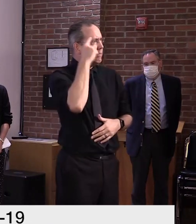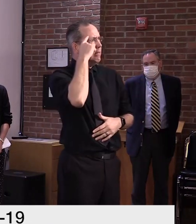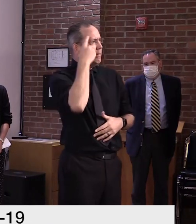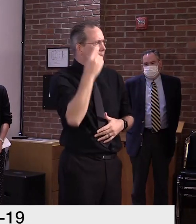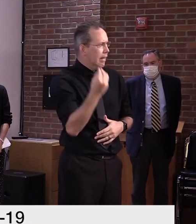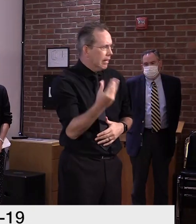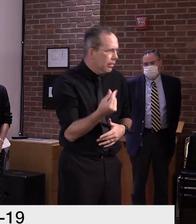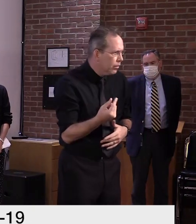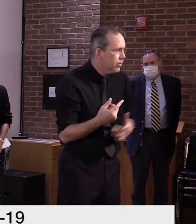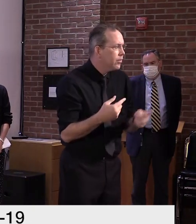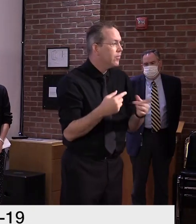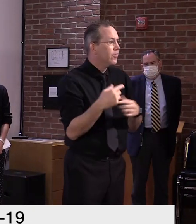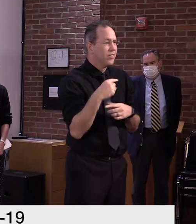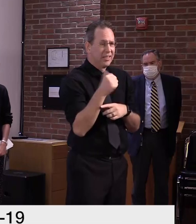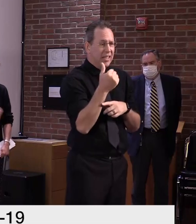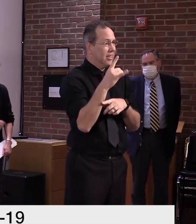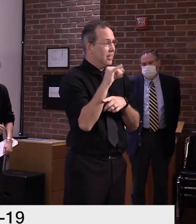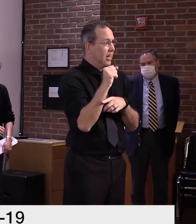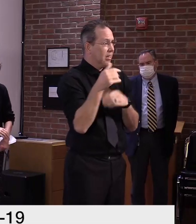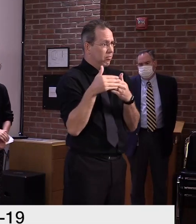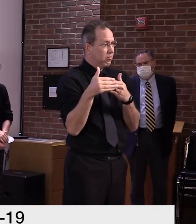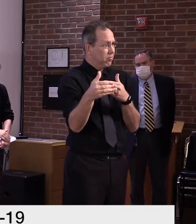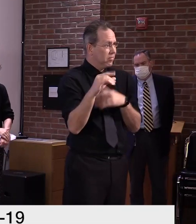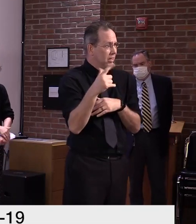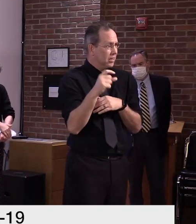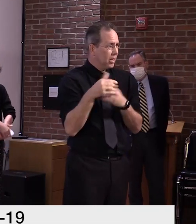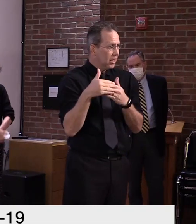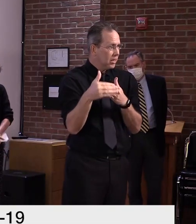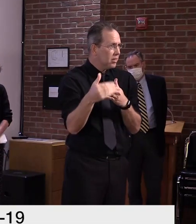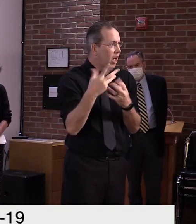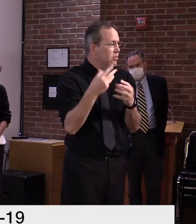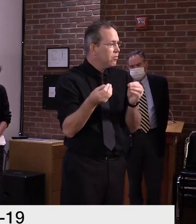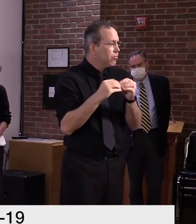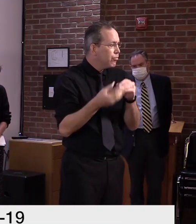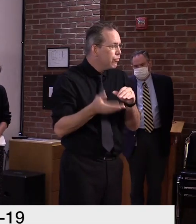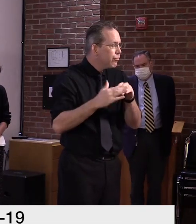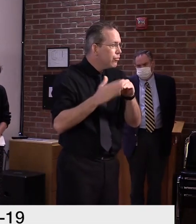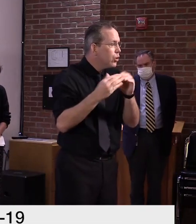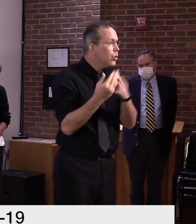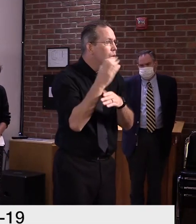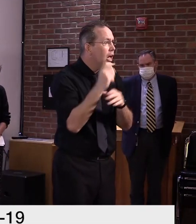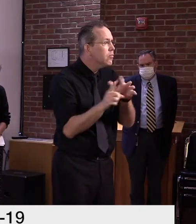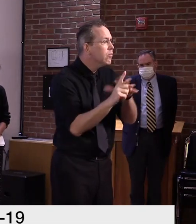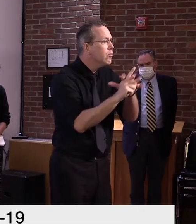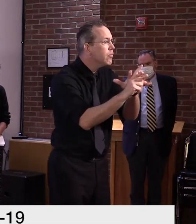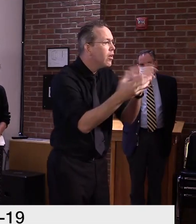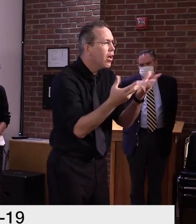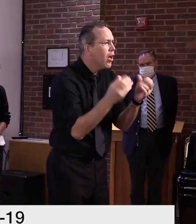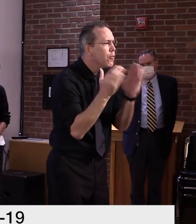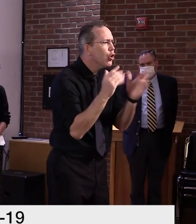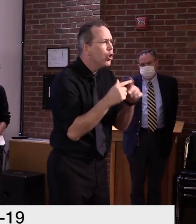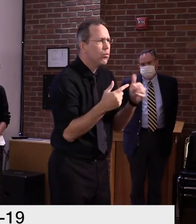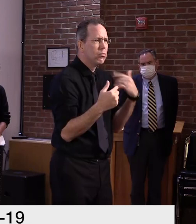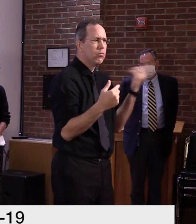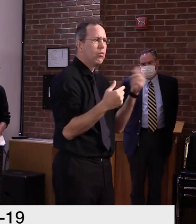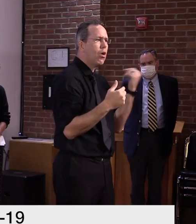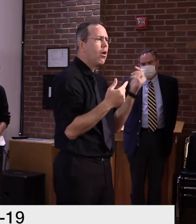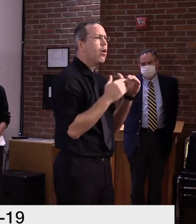days, the United States has reported more COVID-19 cases than the entire population of Vermont.